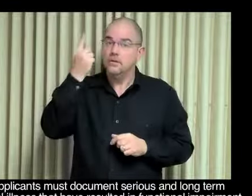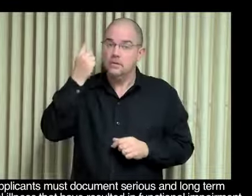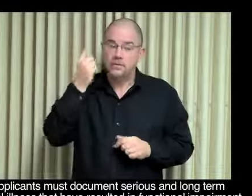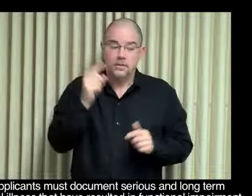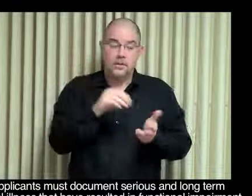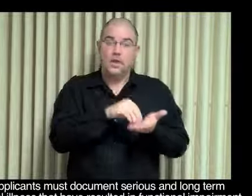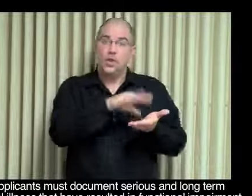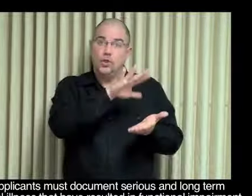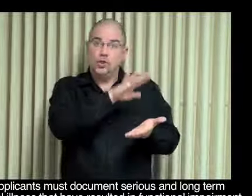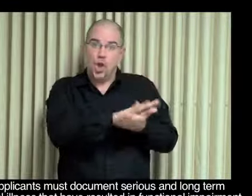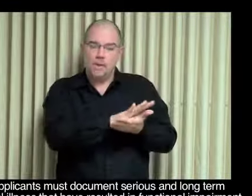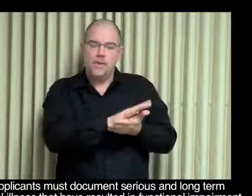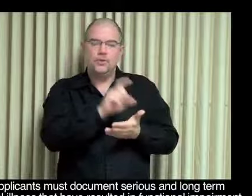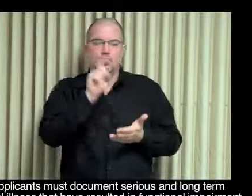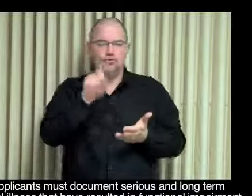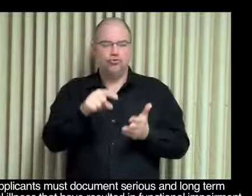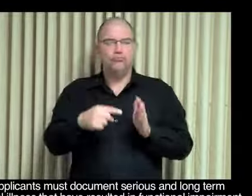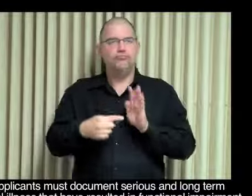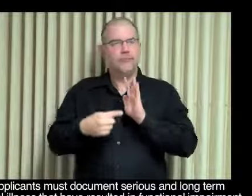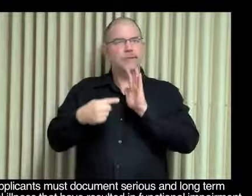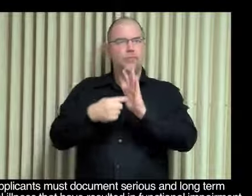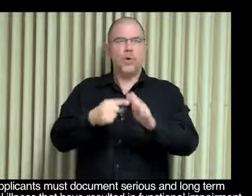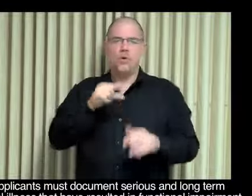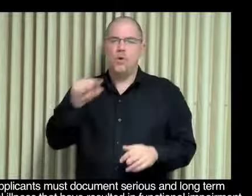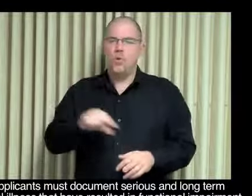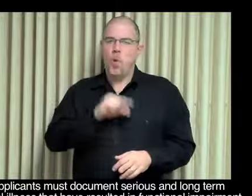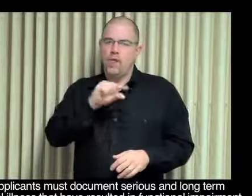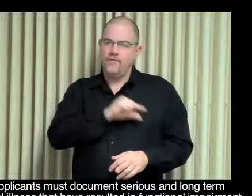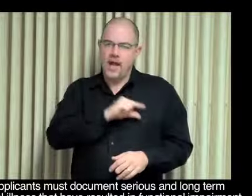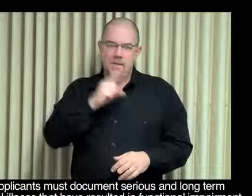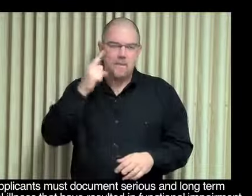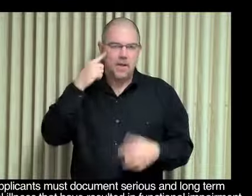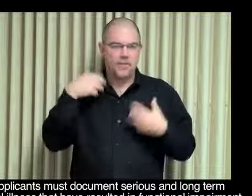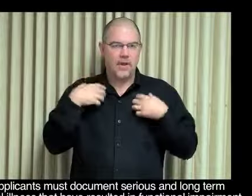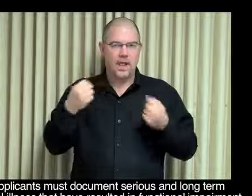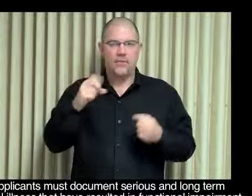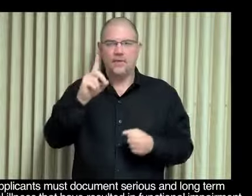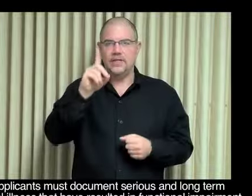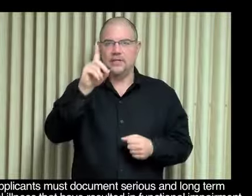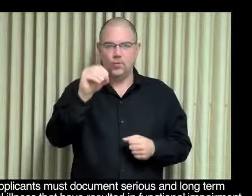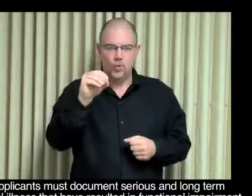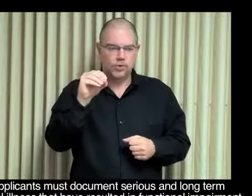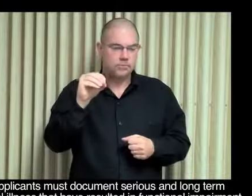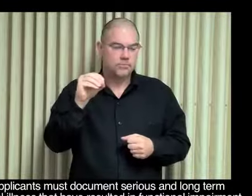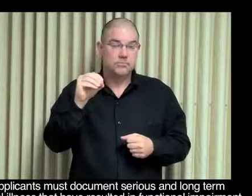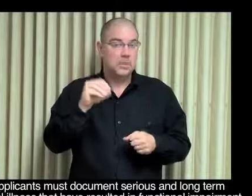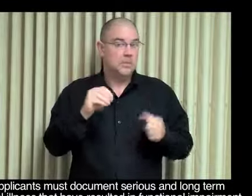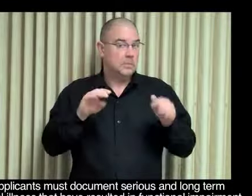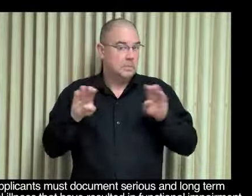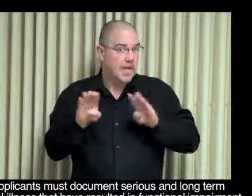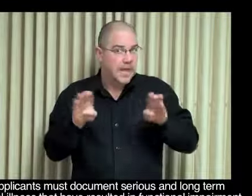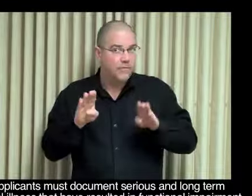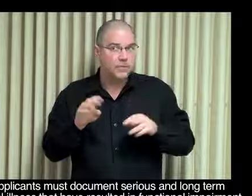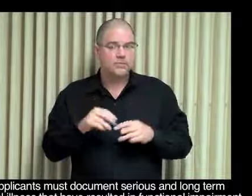Applicants must document serious and long-term mental illness that have resulted in functional impairment.